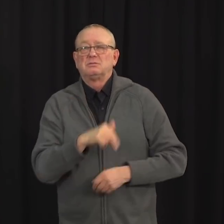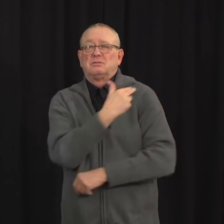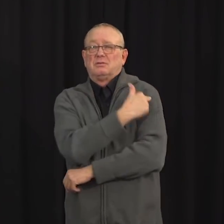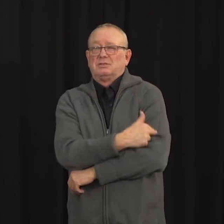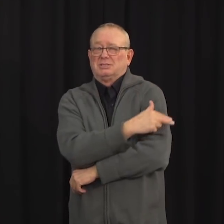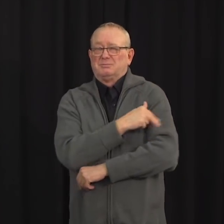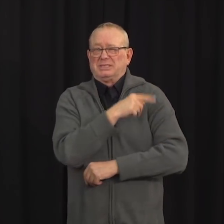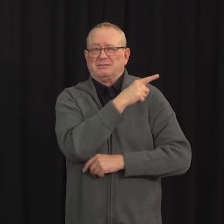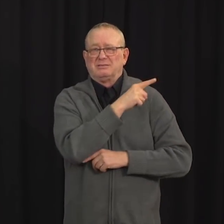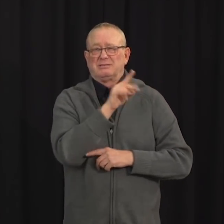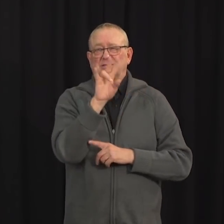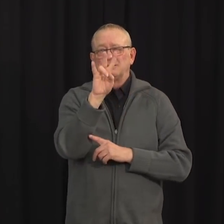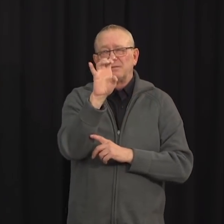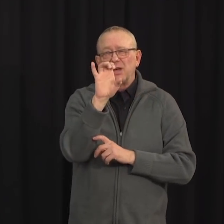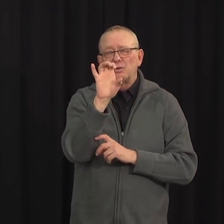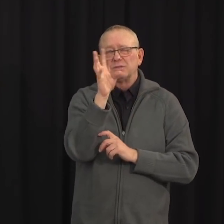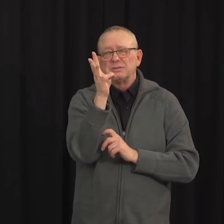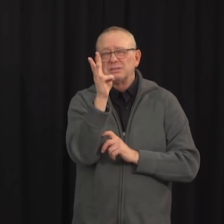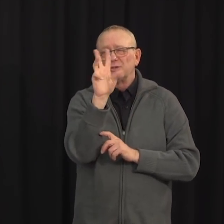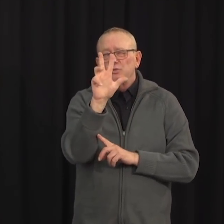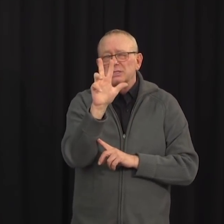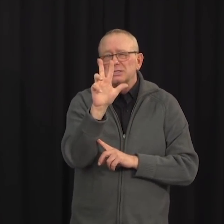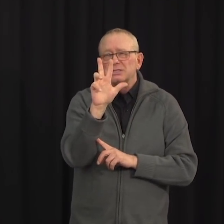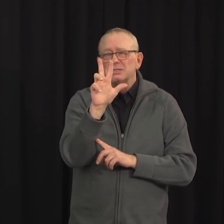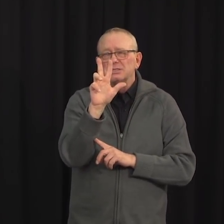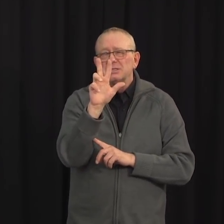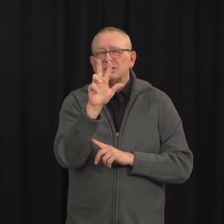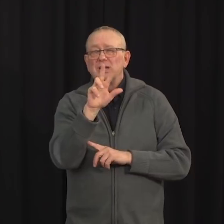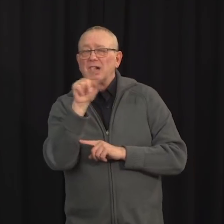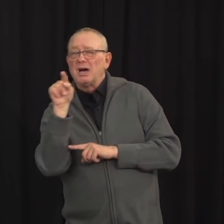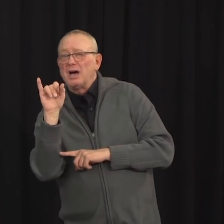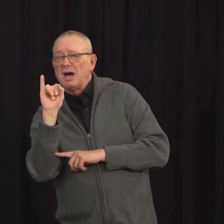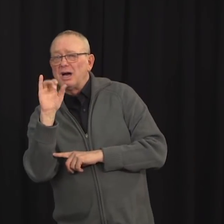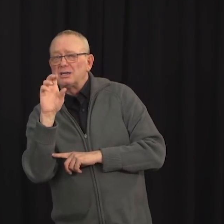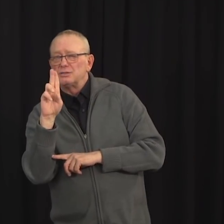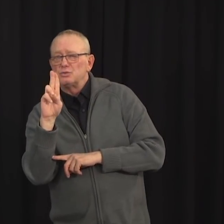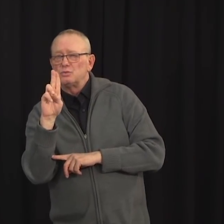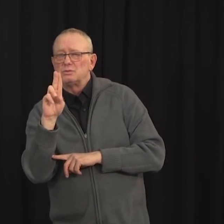including 138 who have been admitted to the ICU.